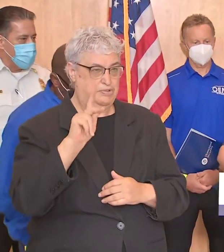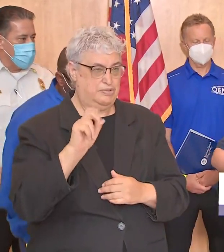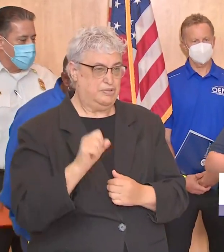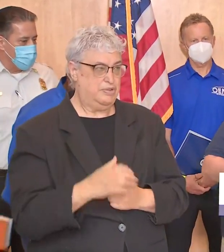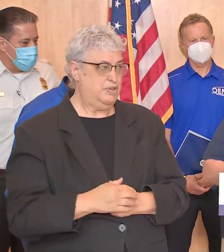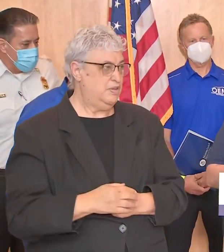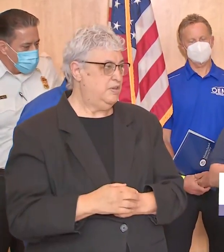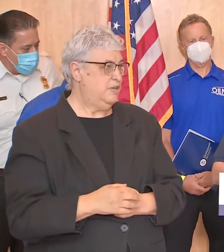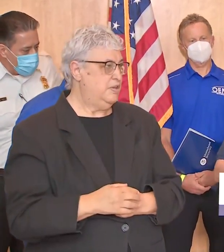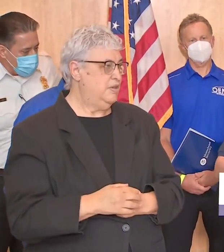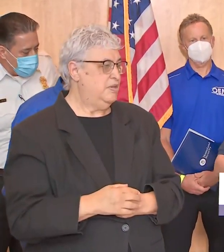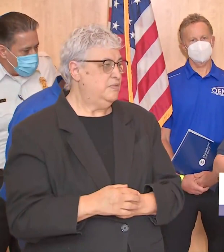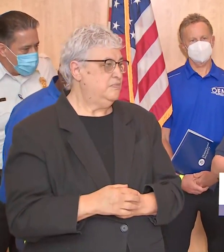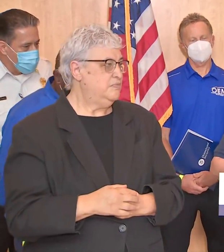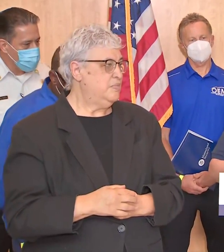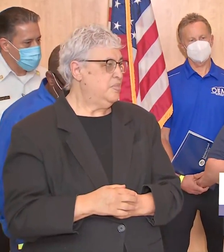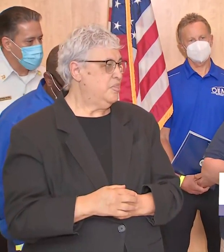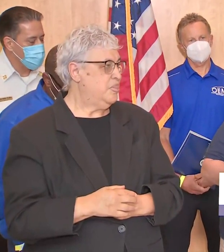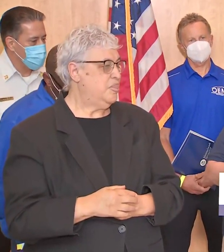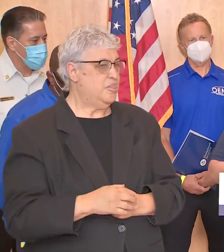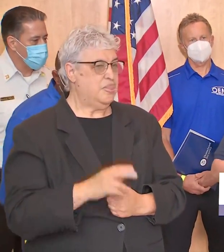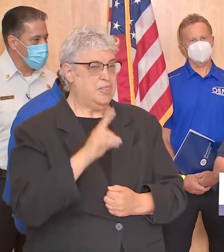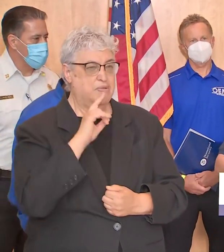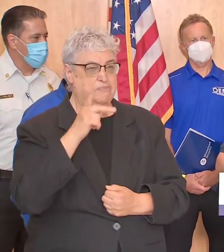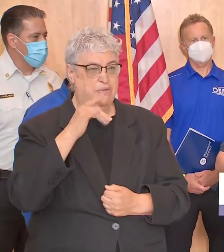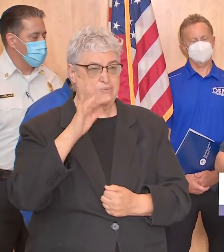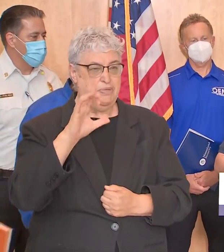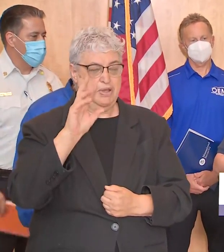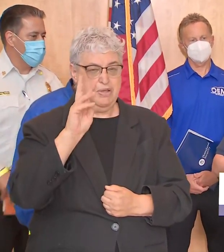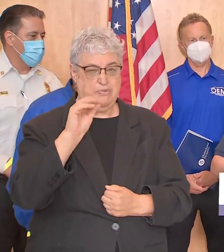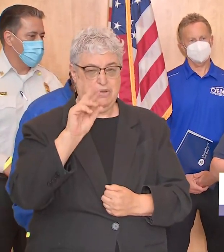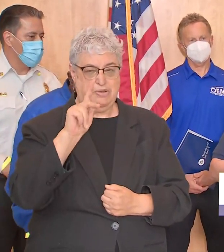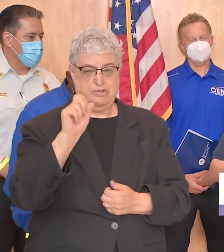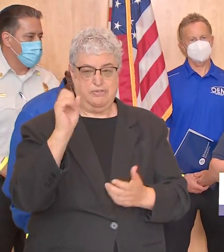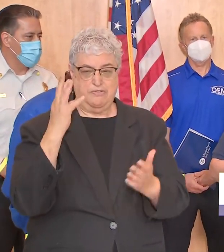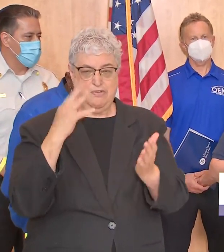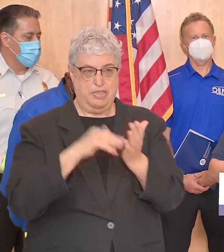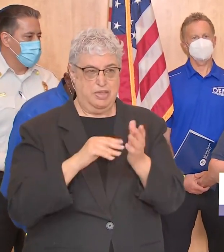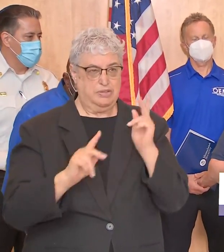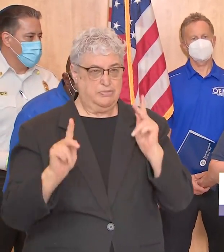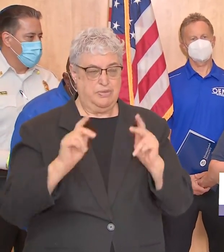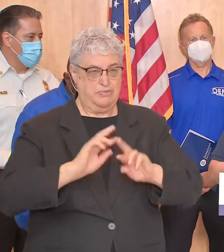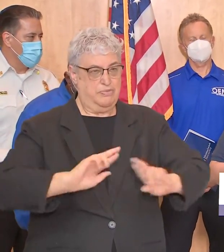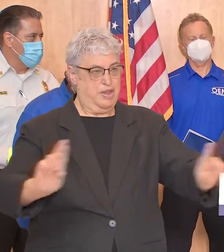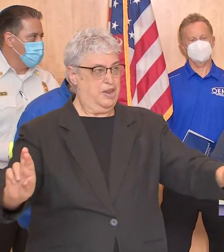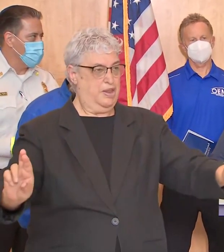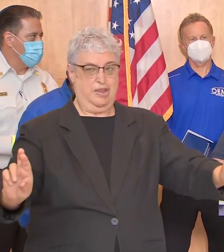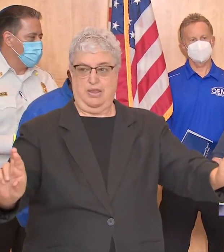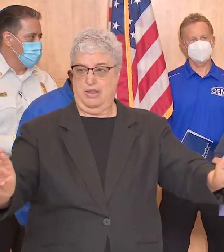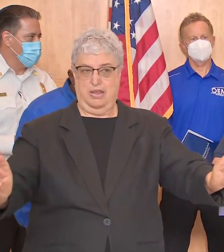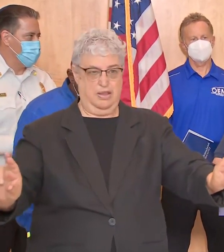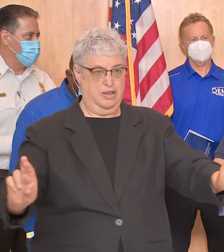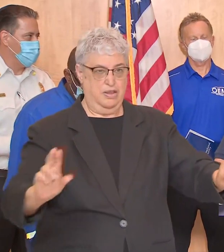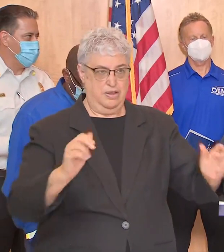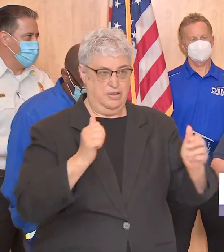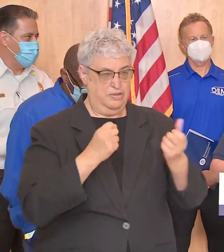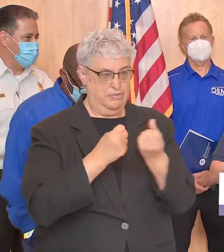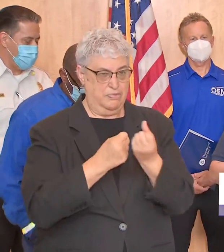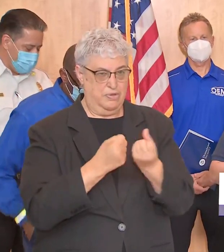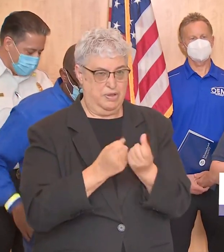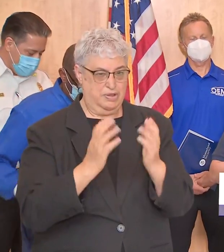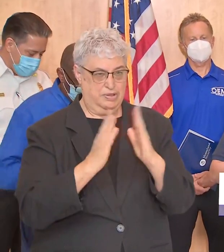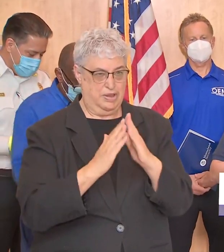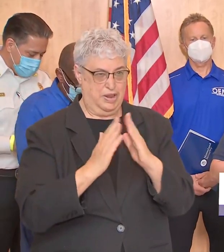thank you mayor um houston public works the 4 000 men and women of the department stand ready to support the city through this